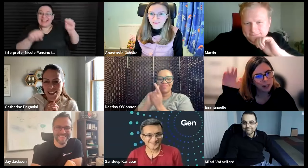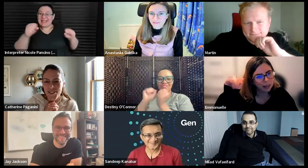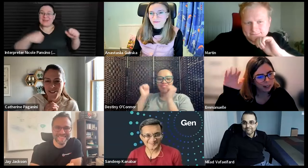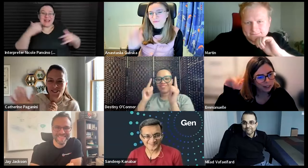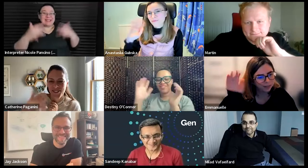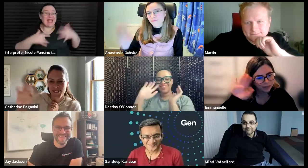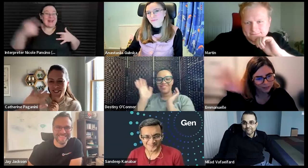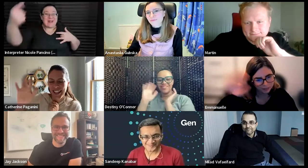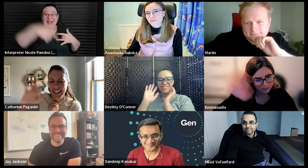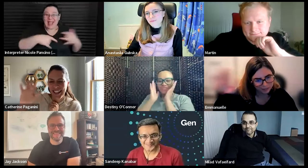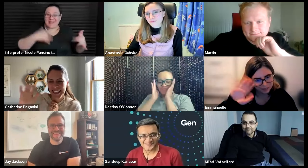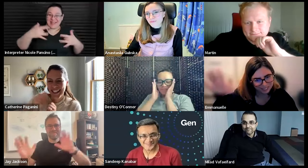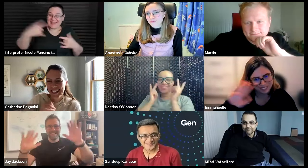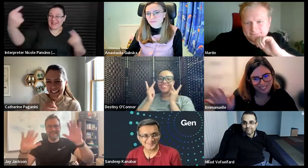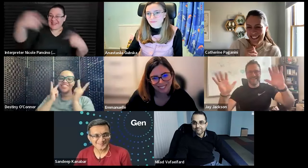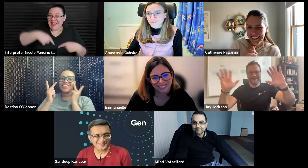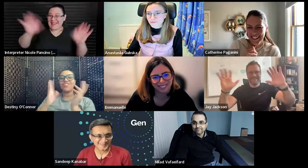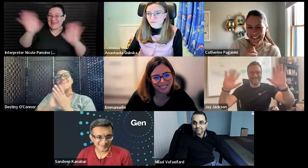glad you showed up bye